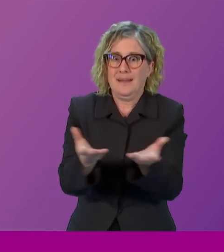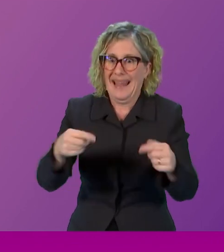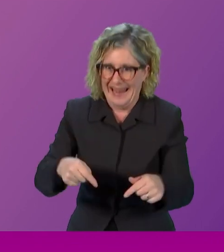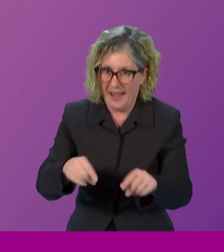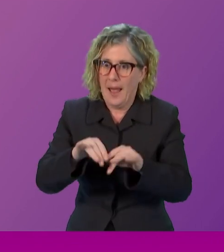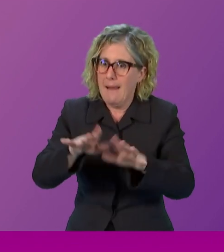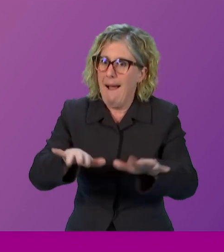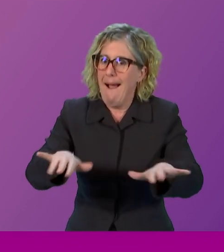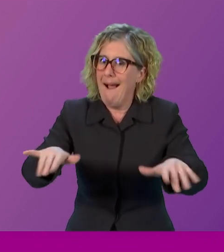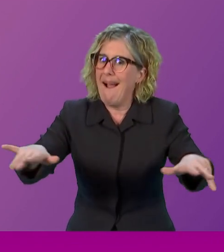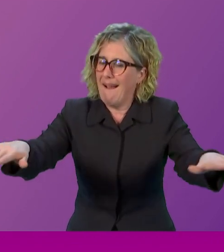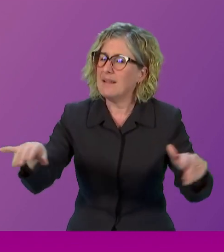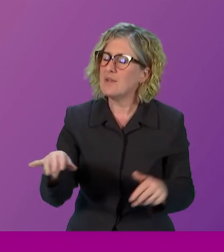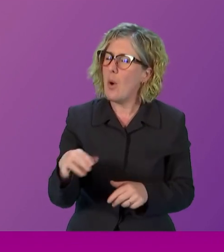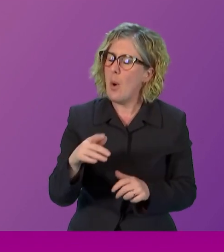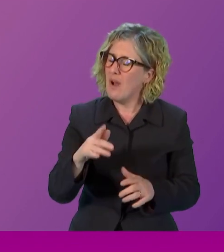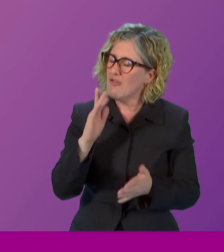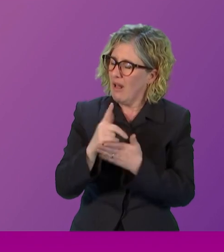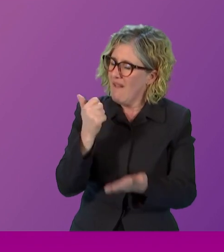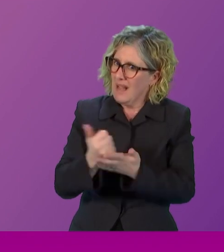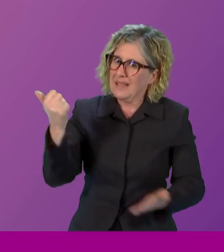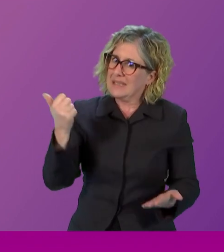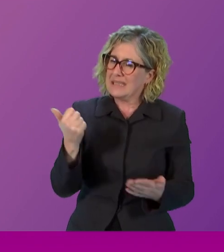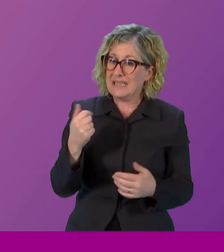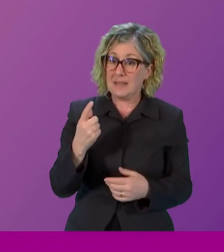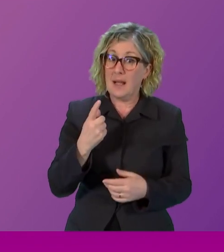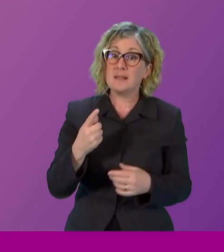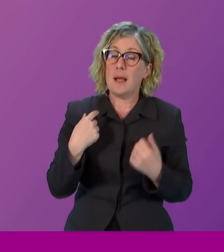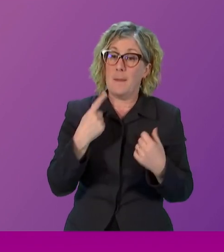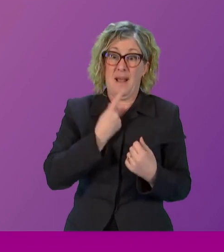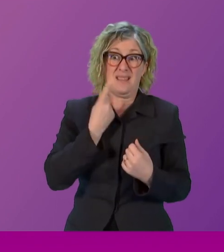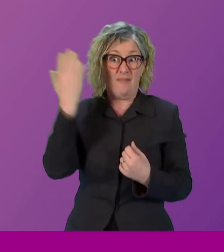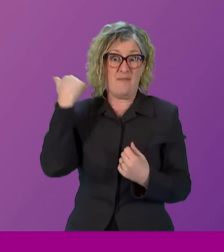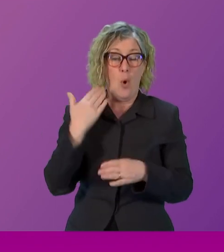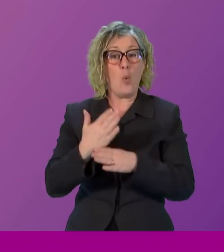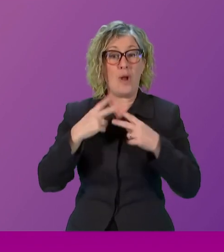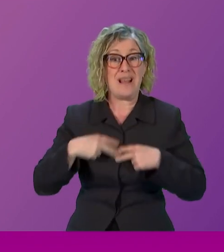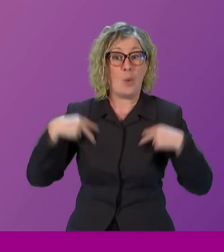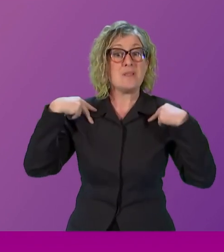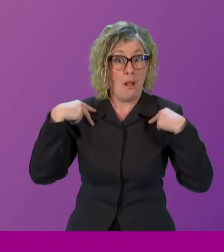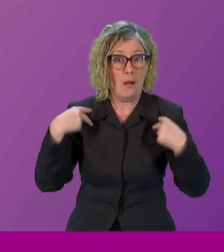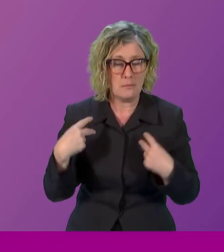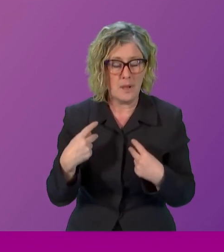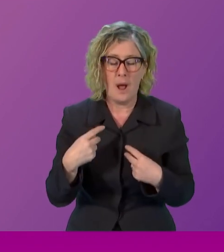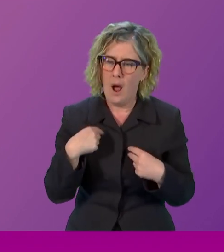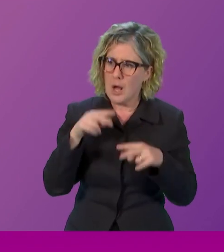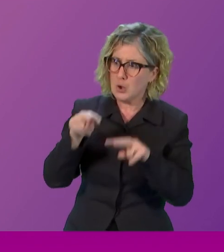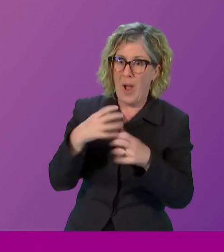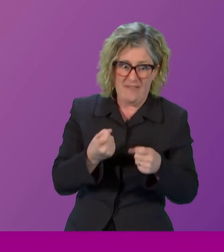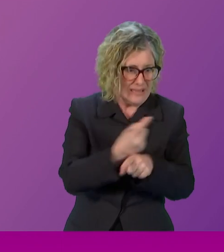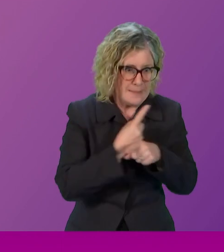councillor, the discussions were taking place in council chambers across the country. At the same time, it was going through here in the Scottish Parliament.